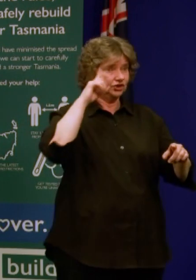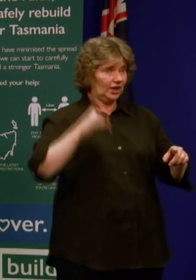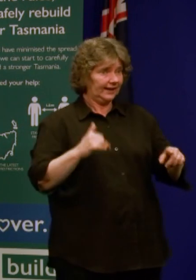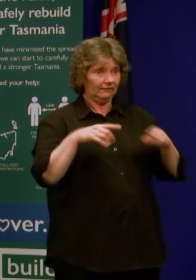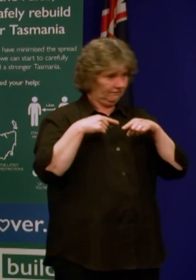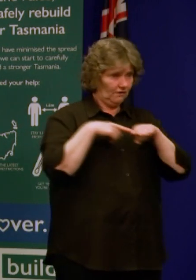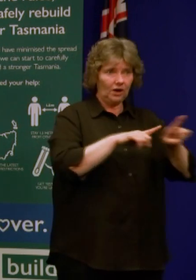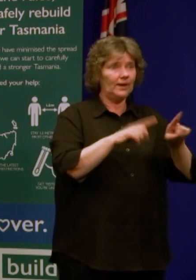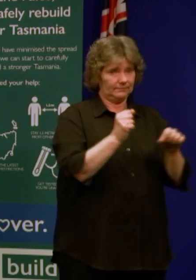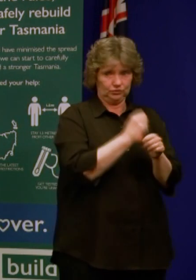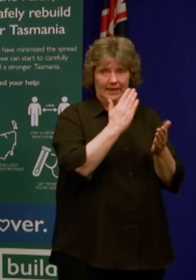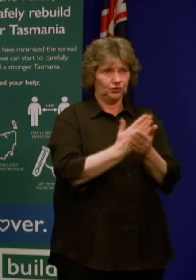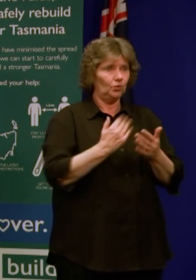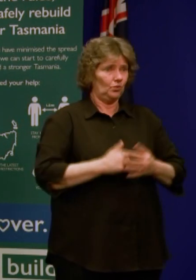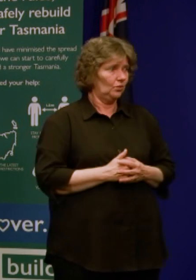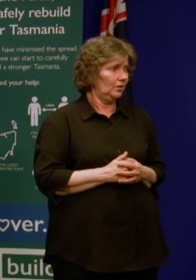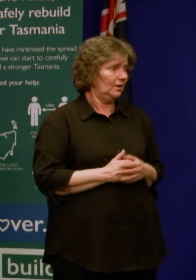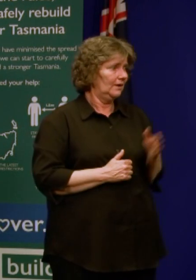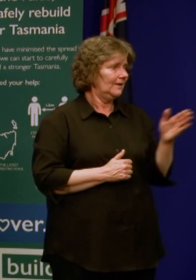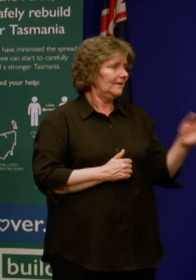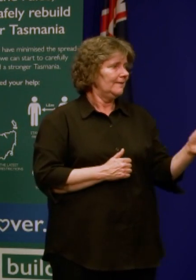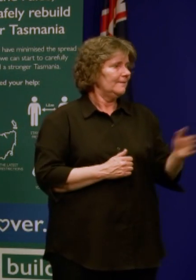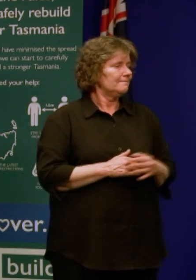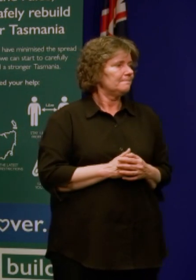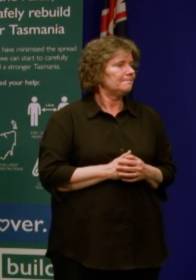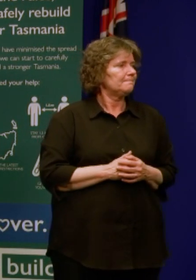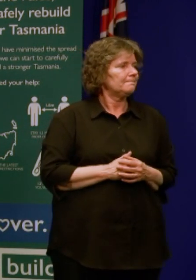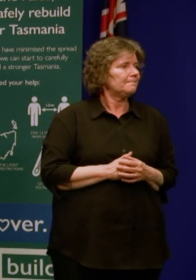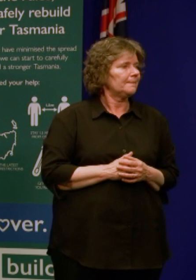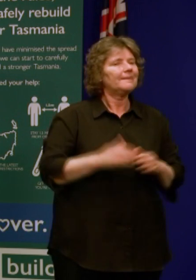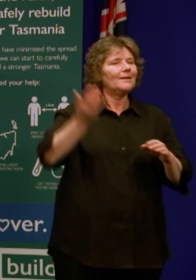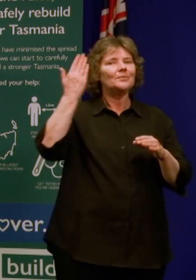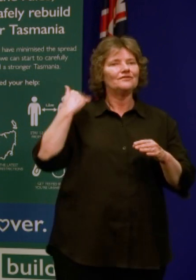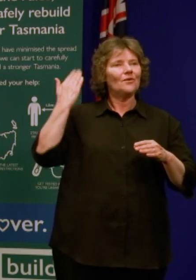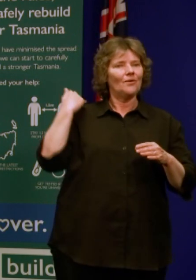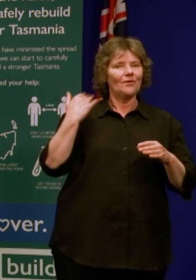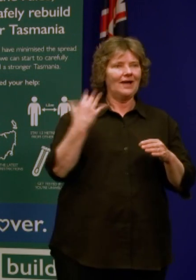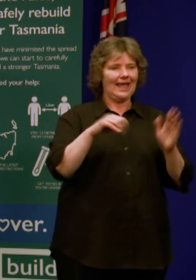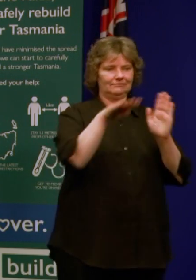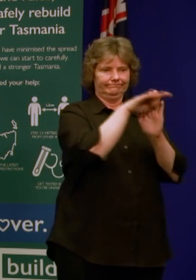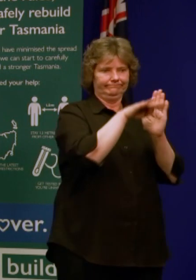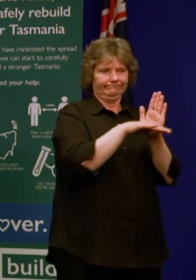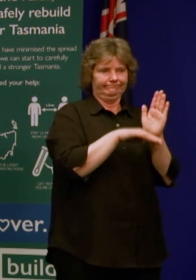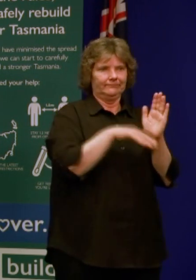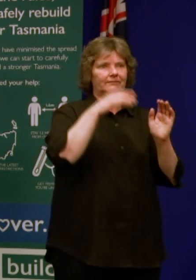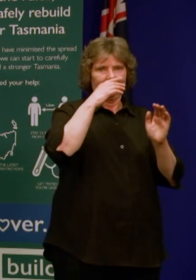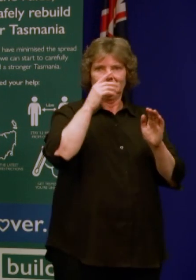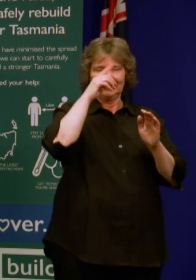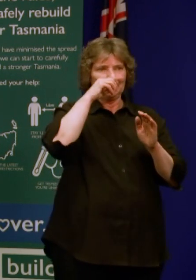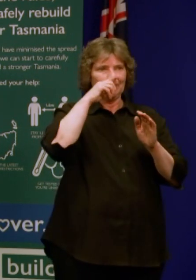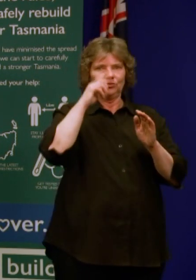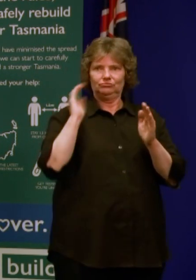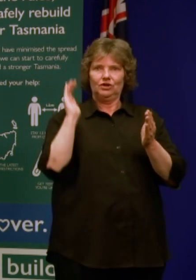I'll just look, I know earlier we saw when we had these tough restrictions, people would get kind of loaded onto buses and taken to hotels. Will that